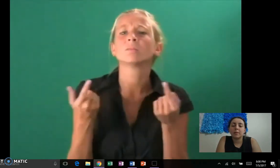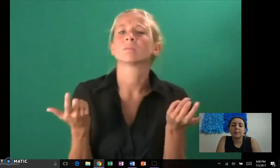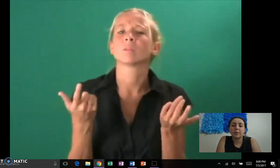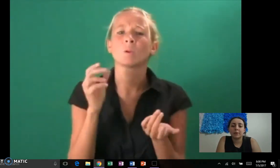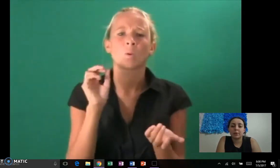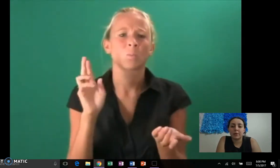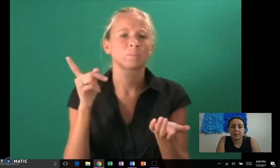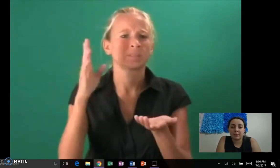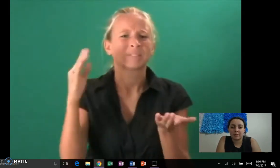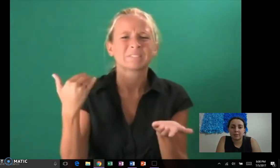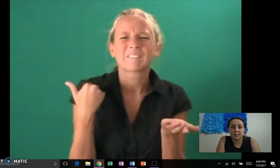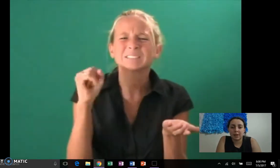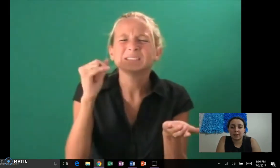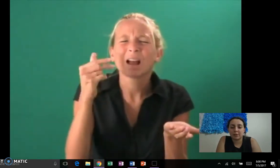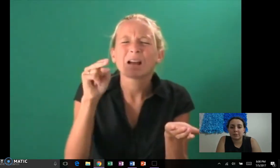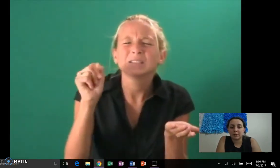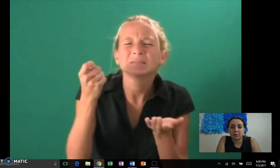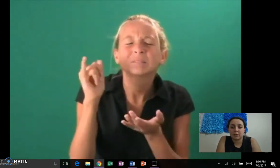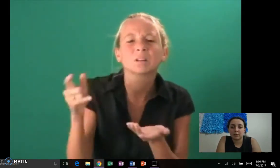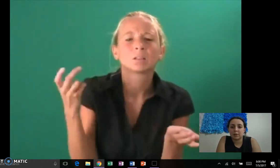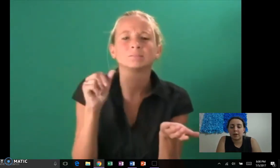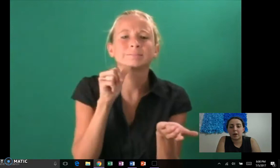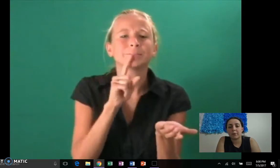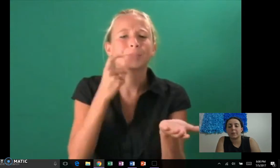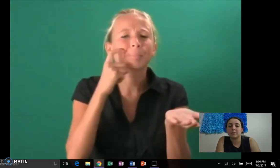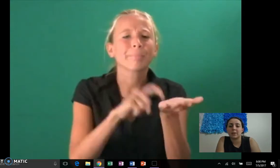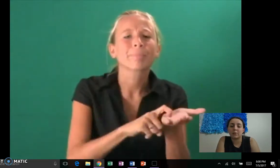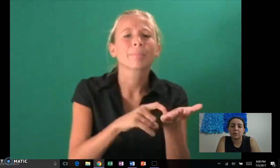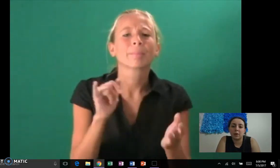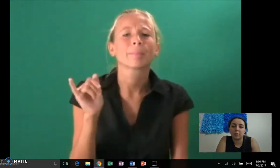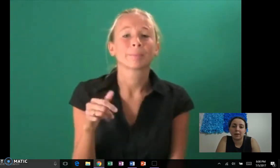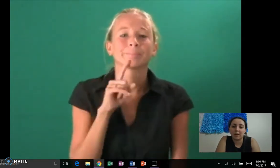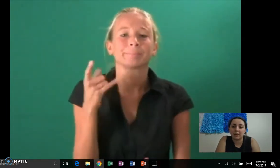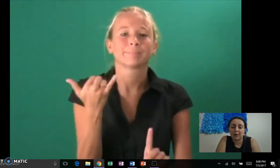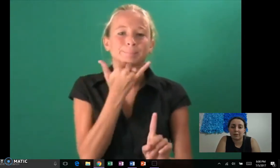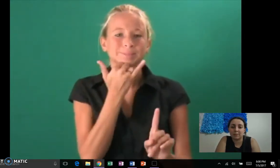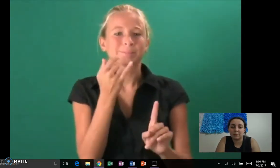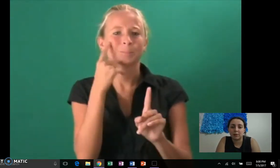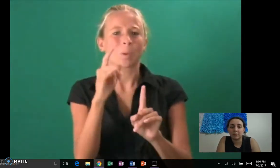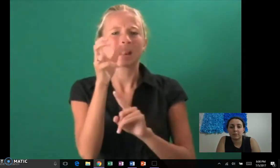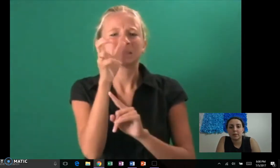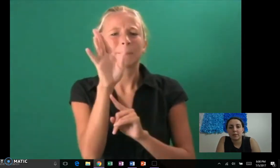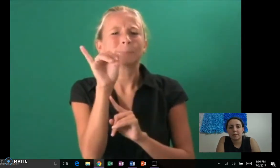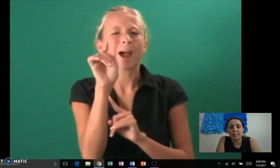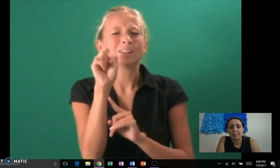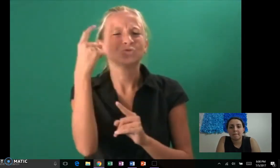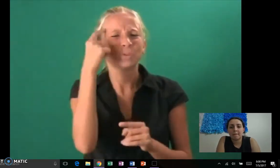Some people never know they have the HSV2 outbreak because they don't know they don't have the symptoms.